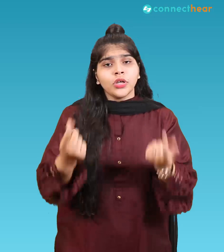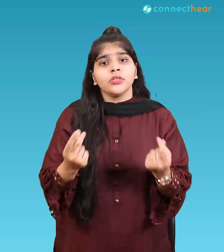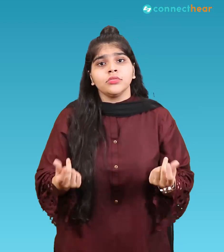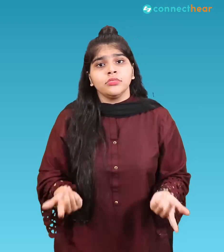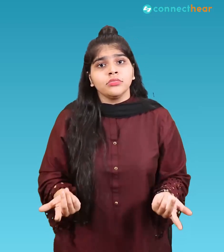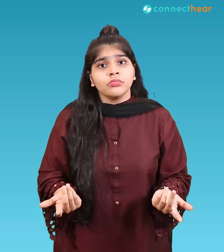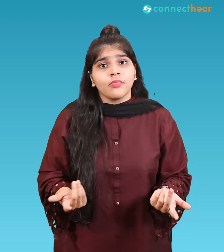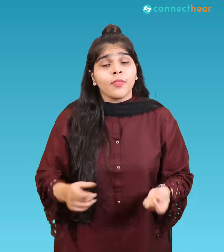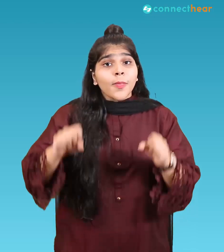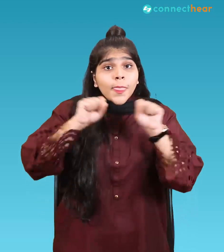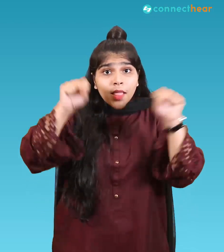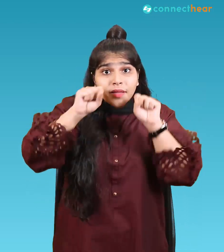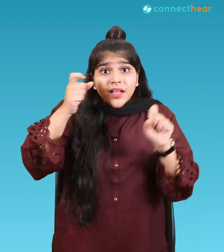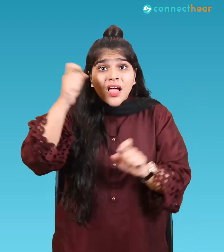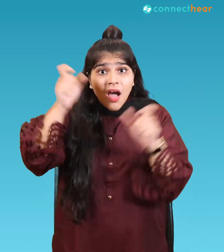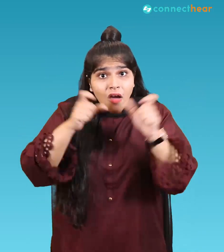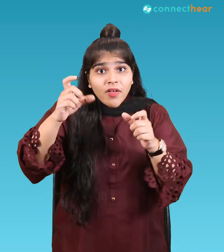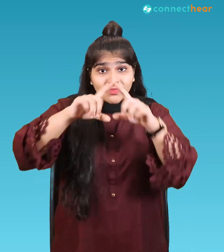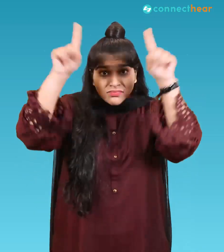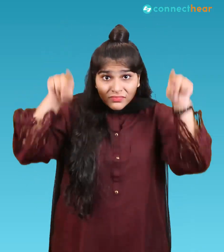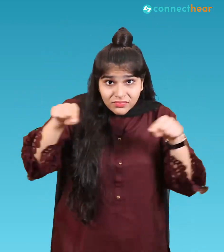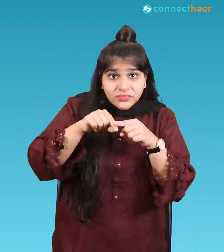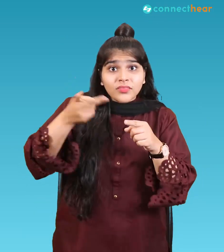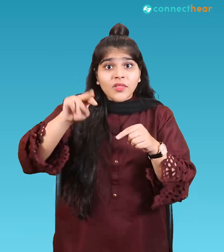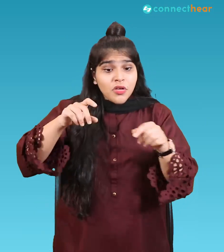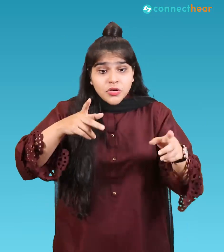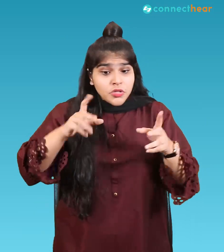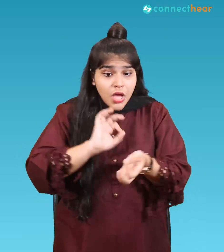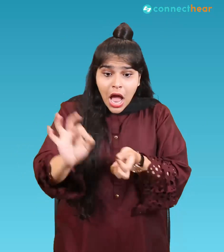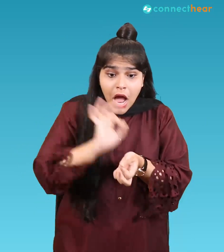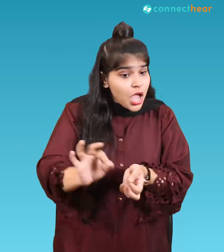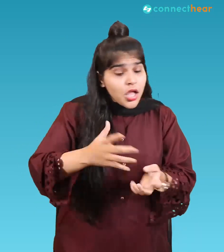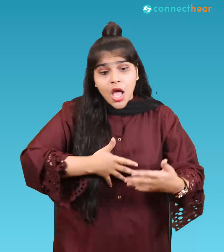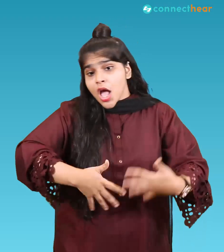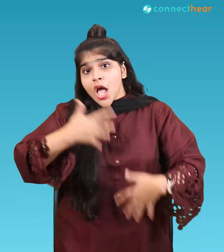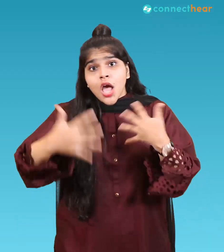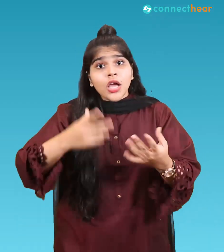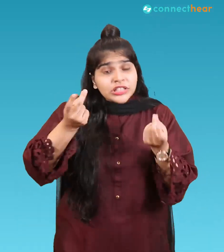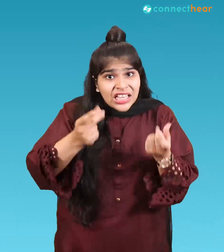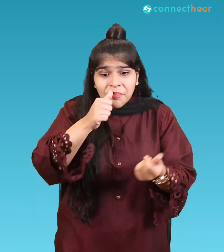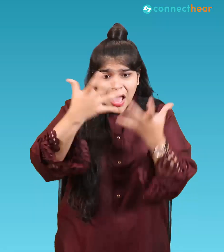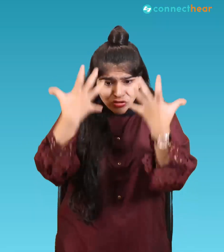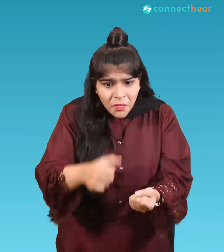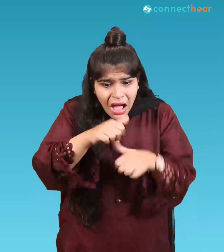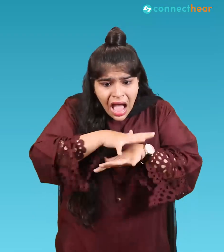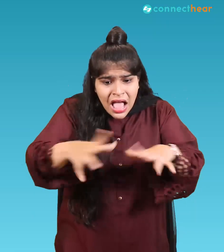the protesters carrying play cards and chanting slogans demanded that the drainage system in the areas be improved